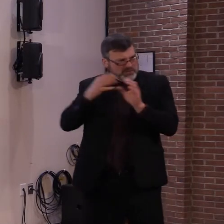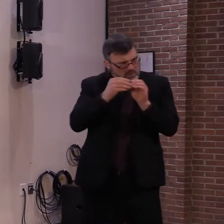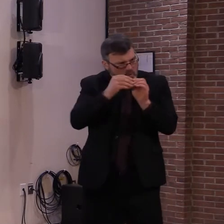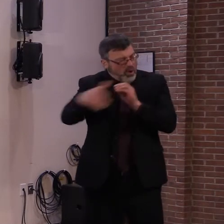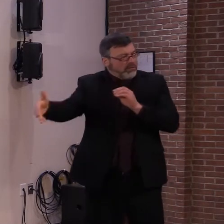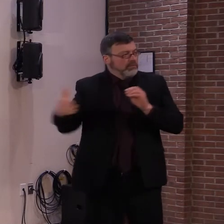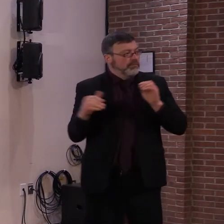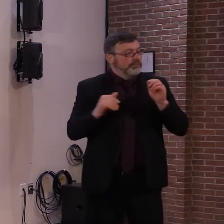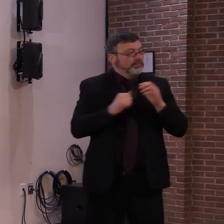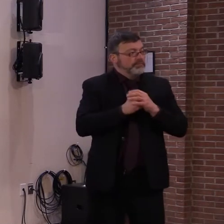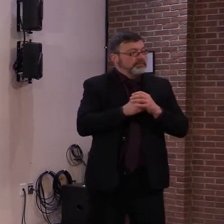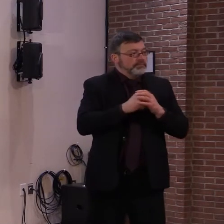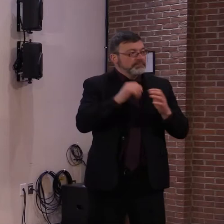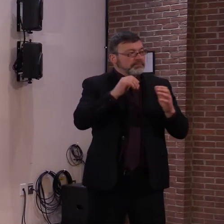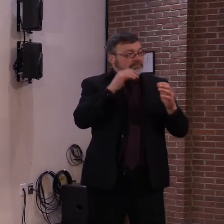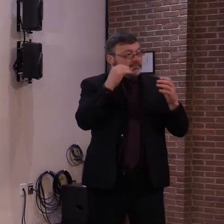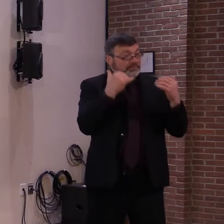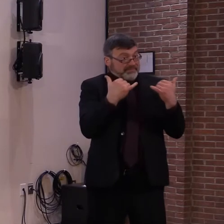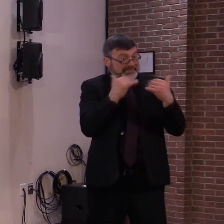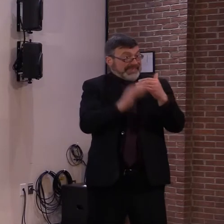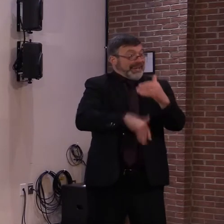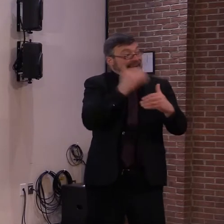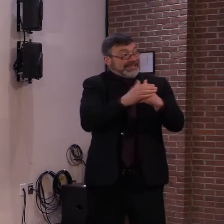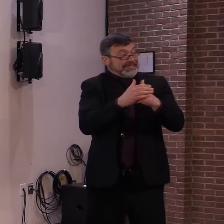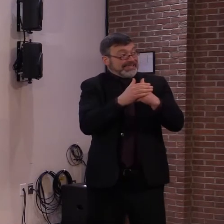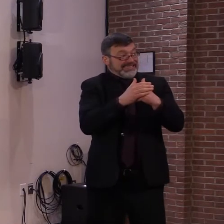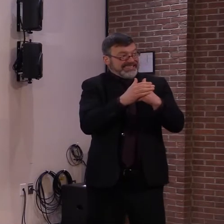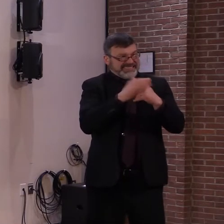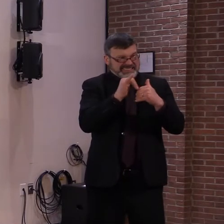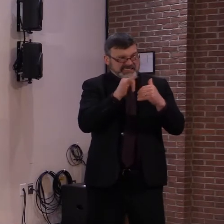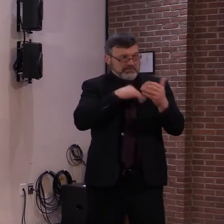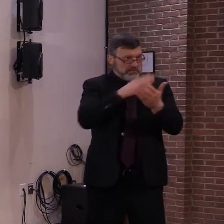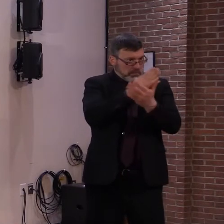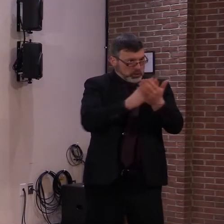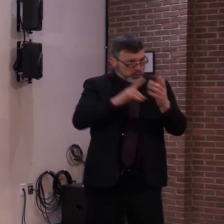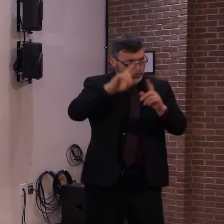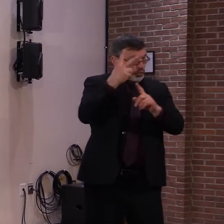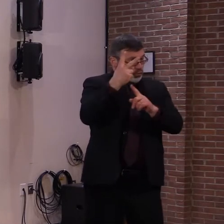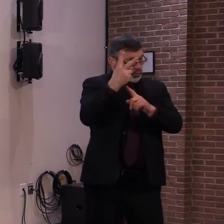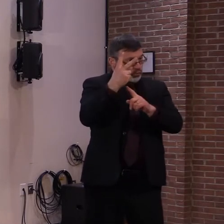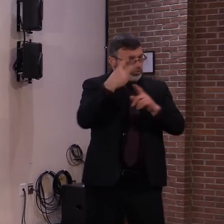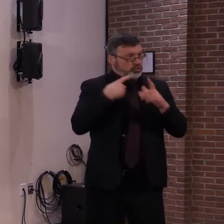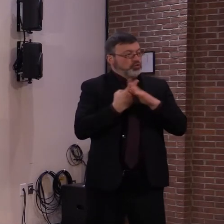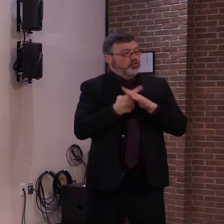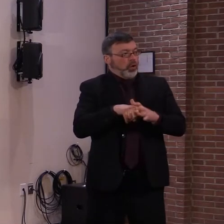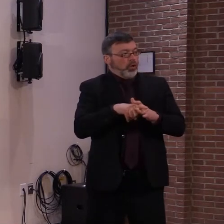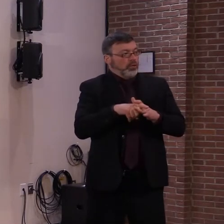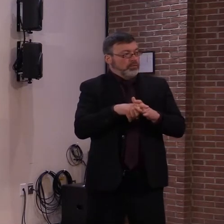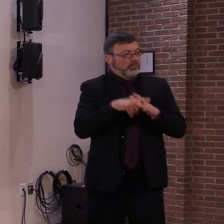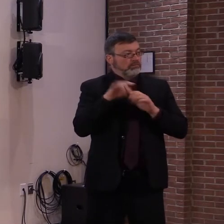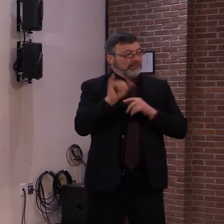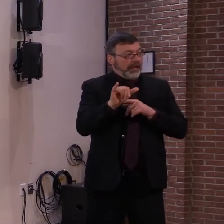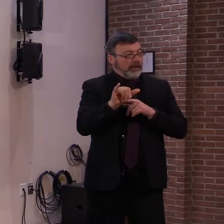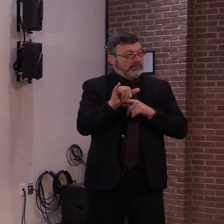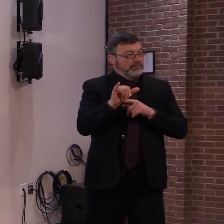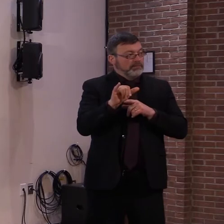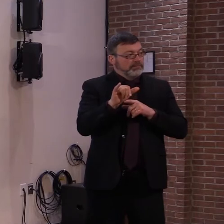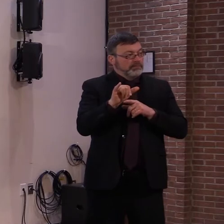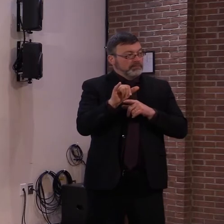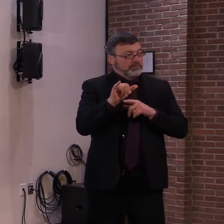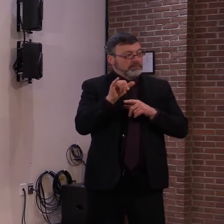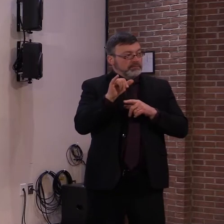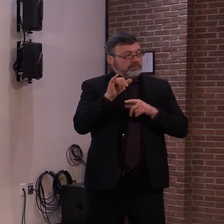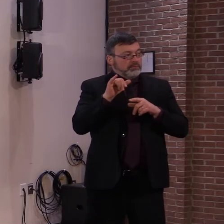to the next phase, which is called phase 2. Phase 2 is the beginning of the distribution of vaccines